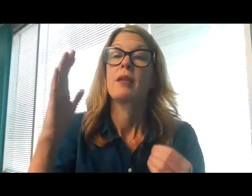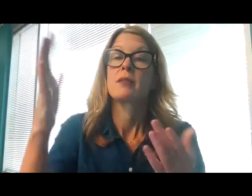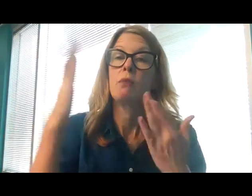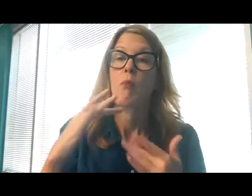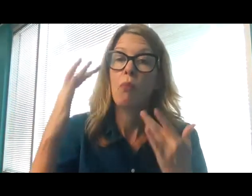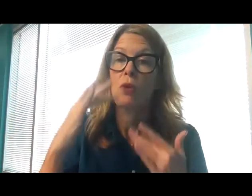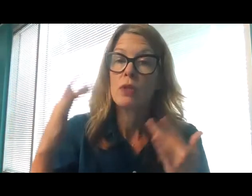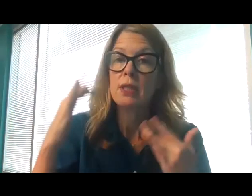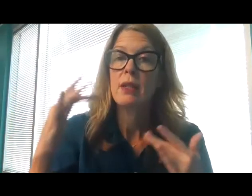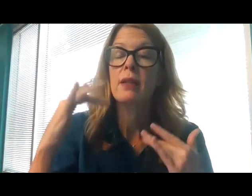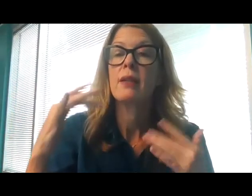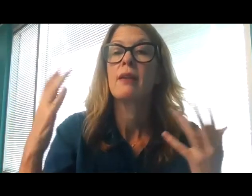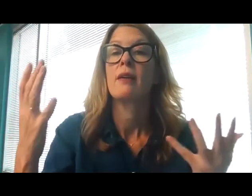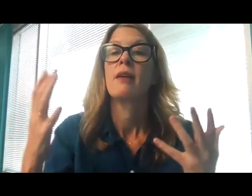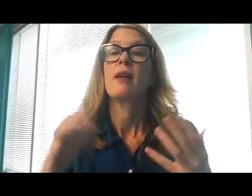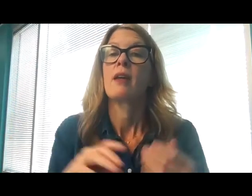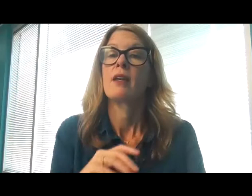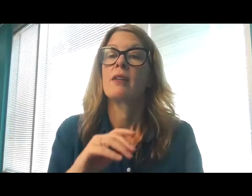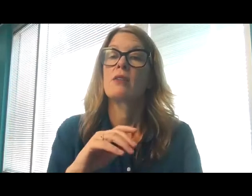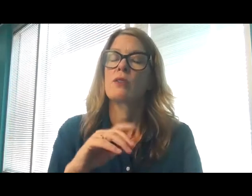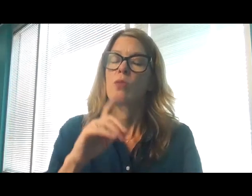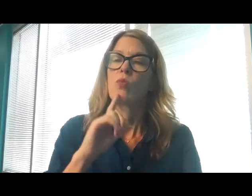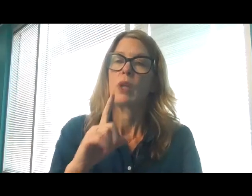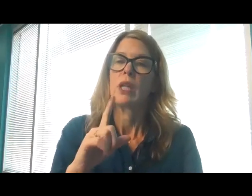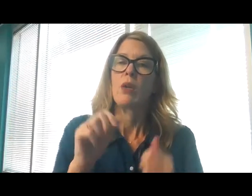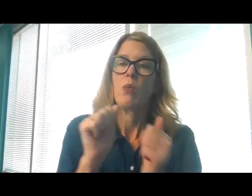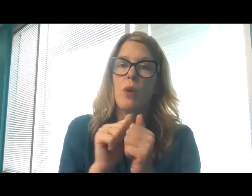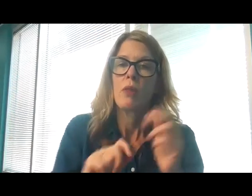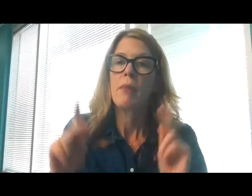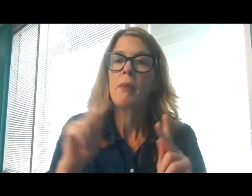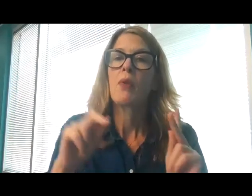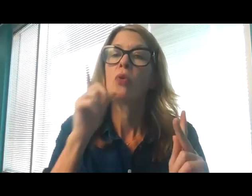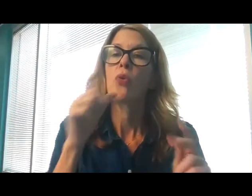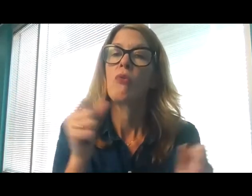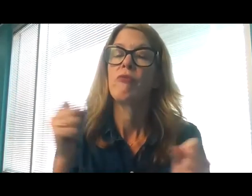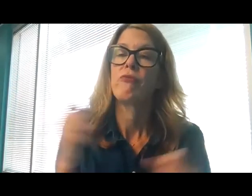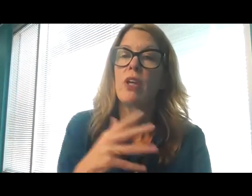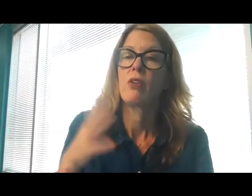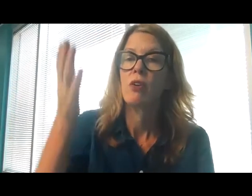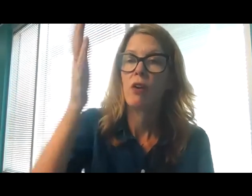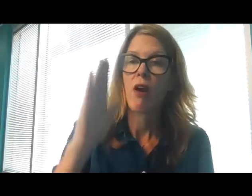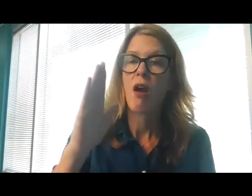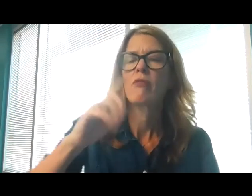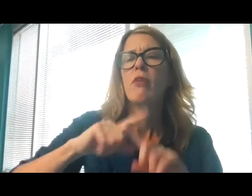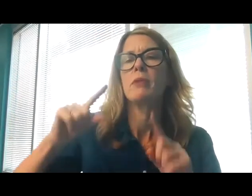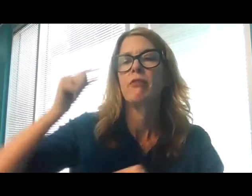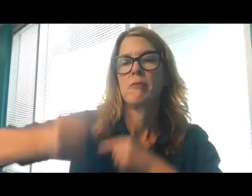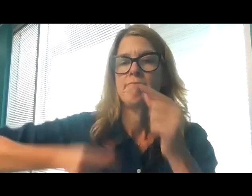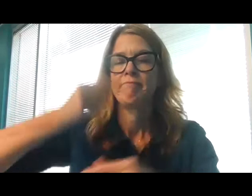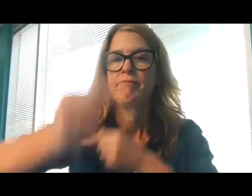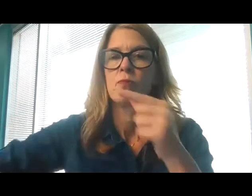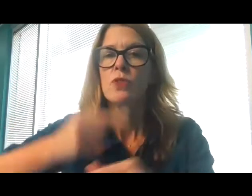is on them that fear him throughout all generations.